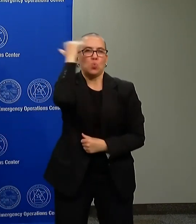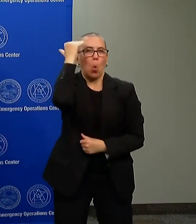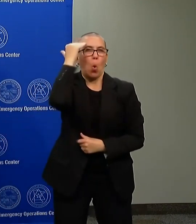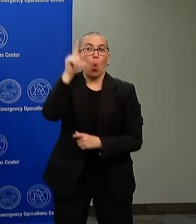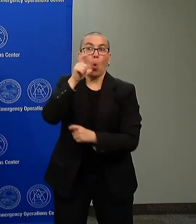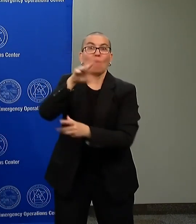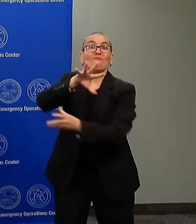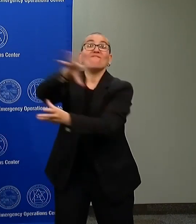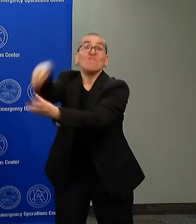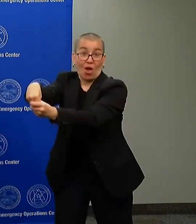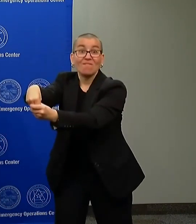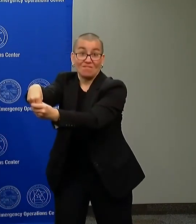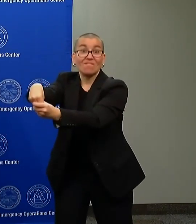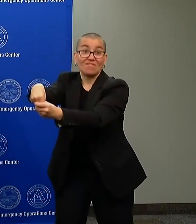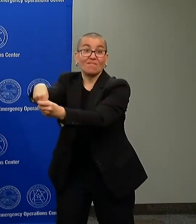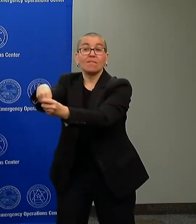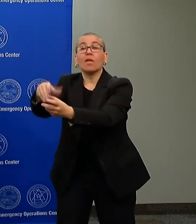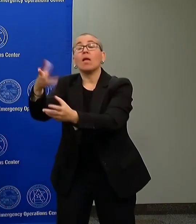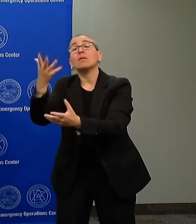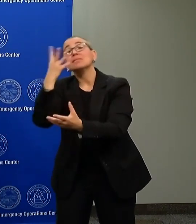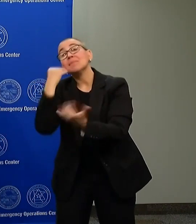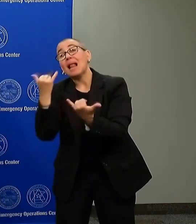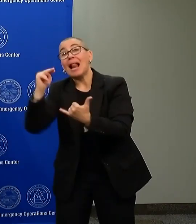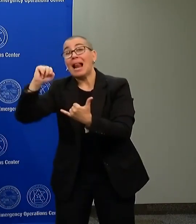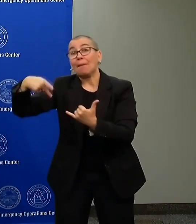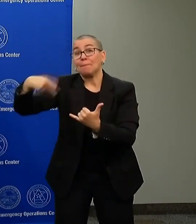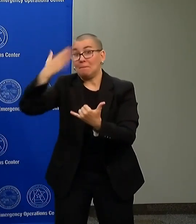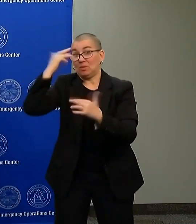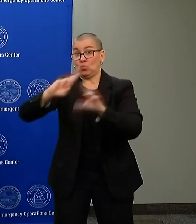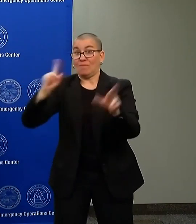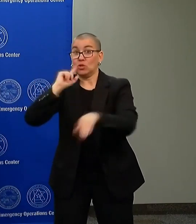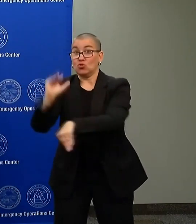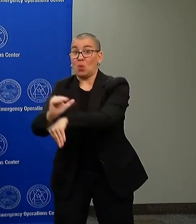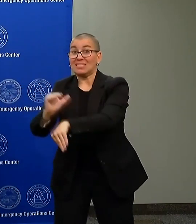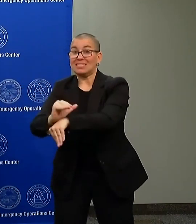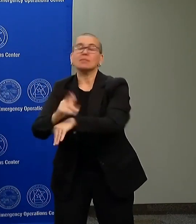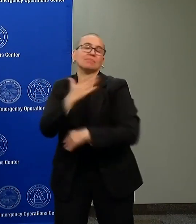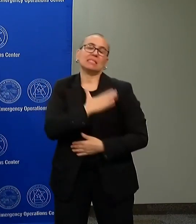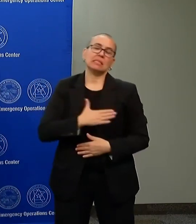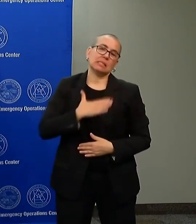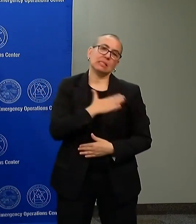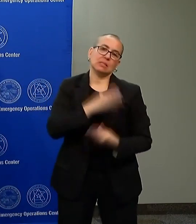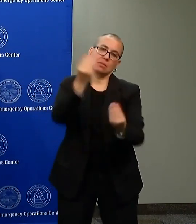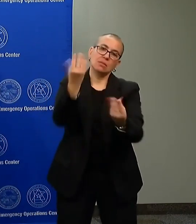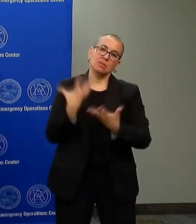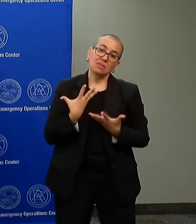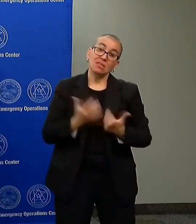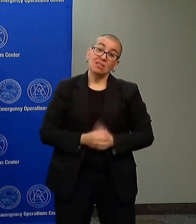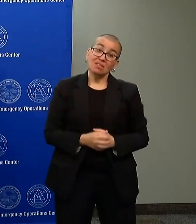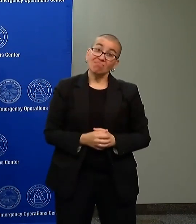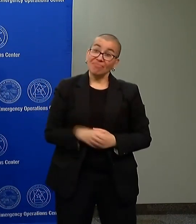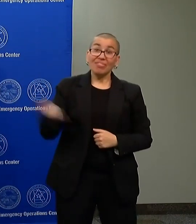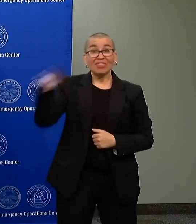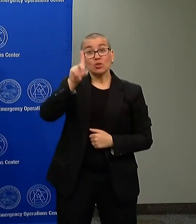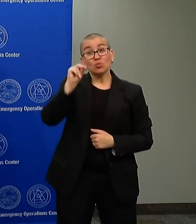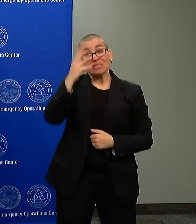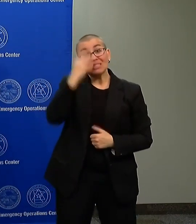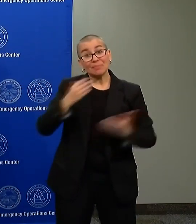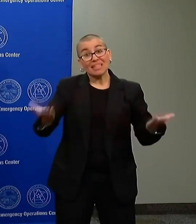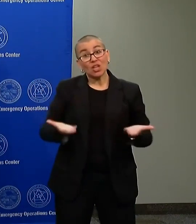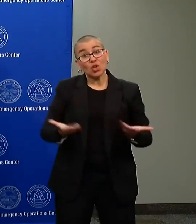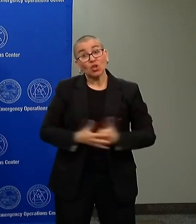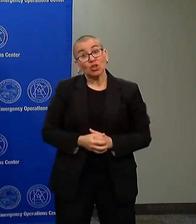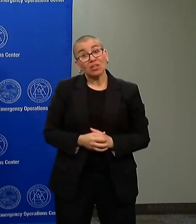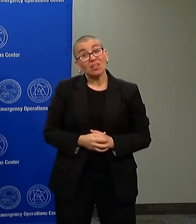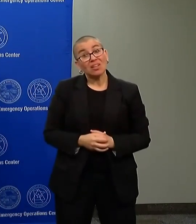us. Help us. Call that in. Tell us who they were. They're not from Minneapolis, but they're staying down here. They're doing this. They're coming in. Next